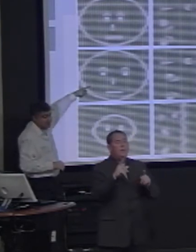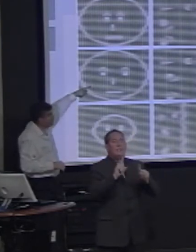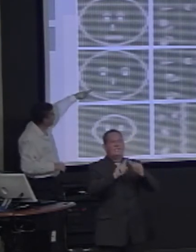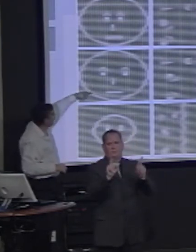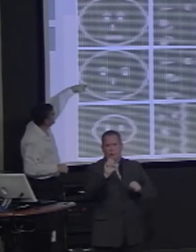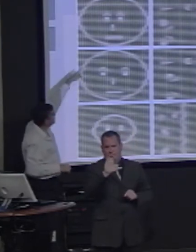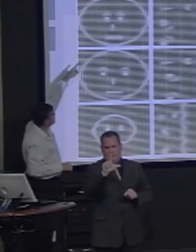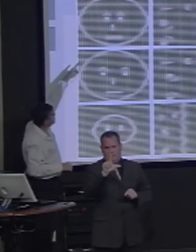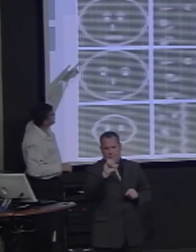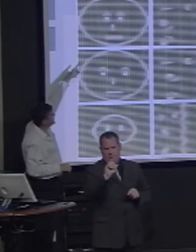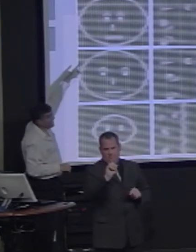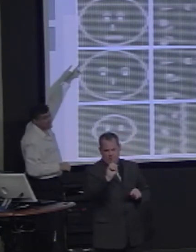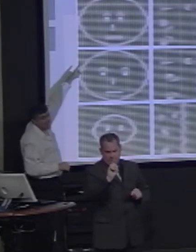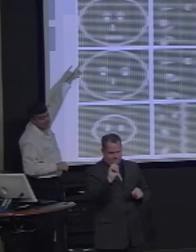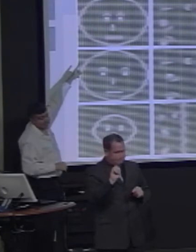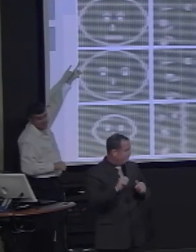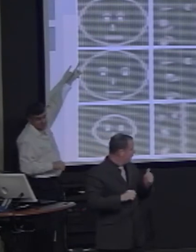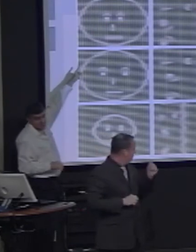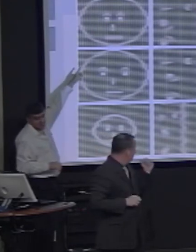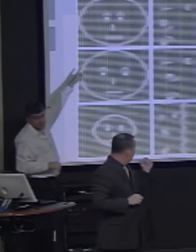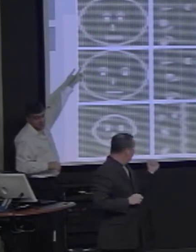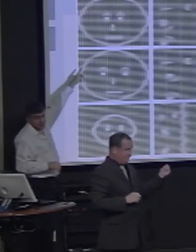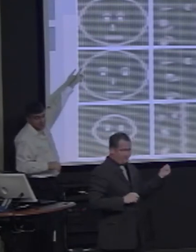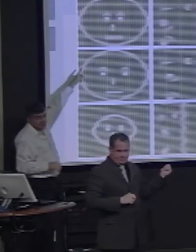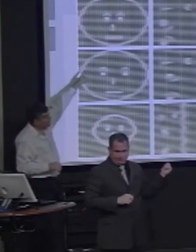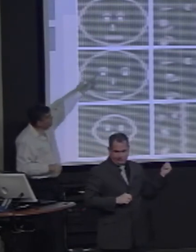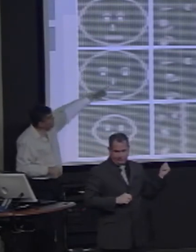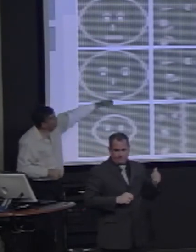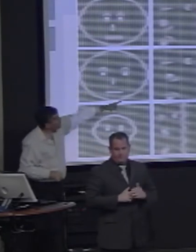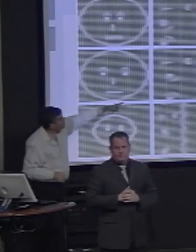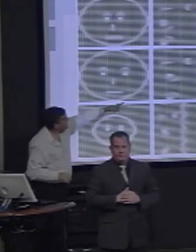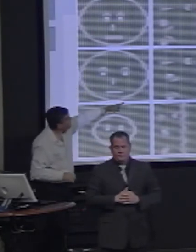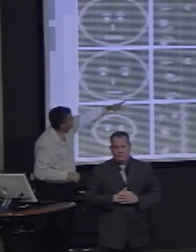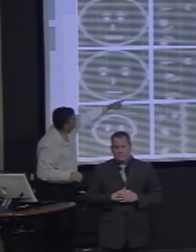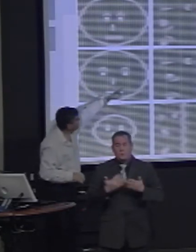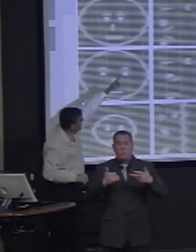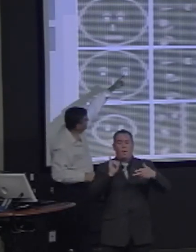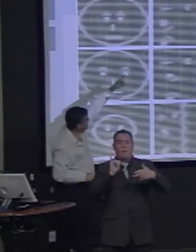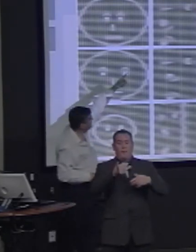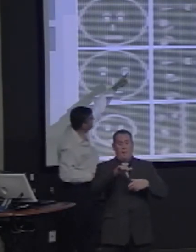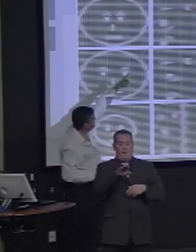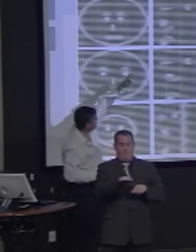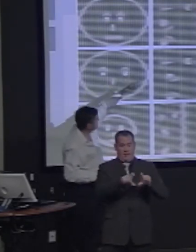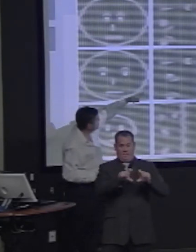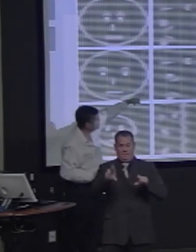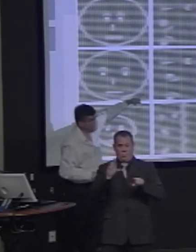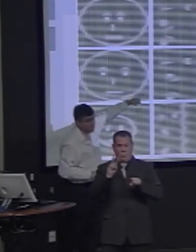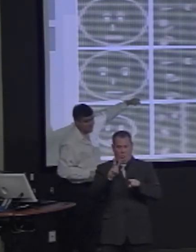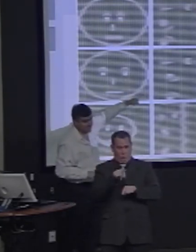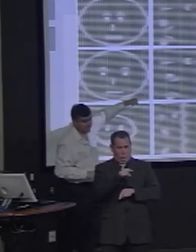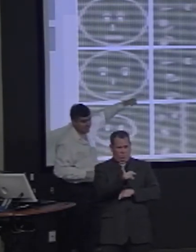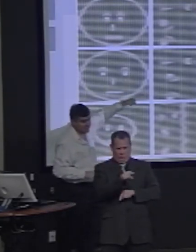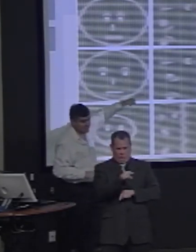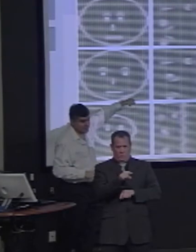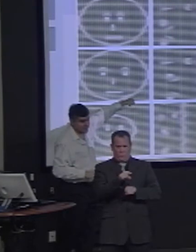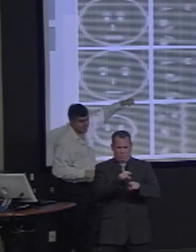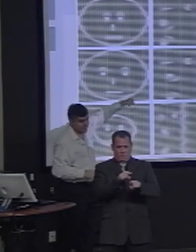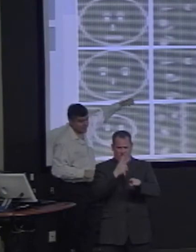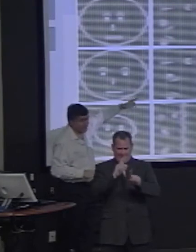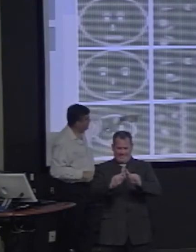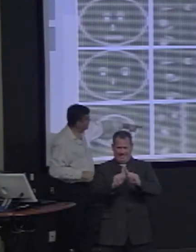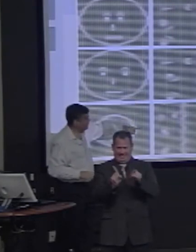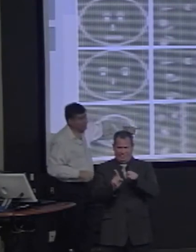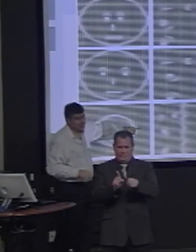while treating that as a different individual. Even though the input of that individual is much more like this